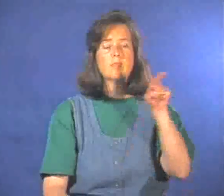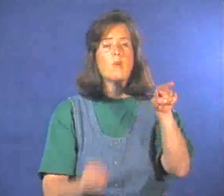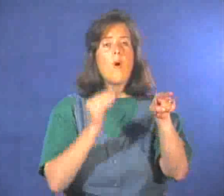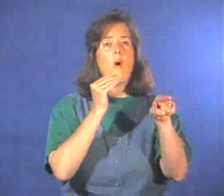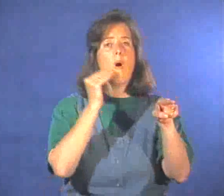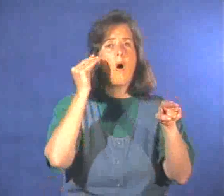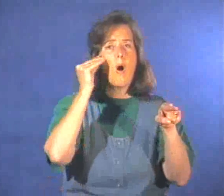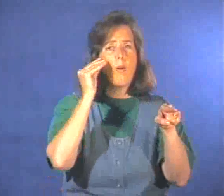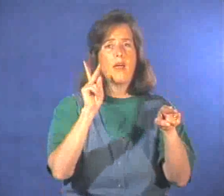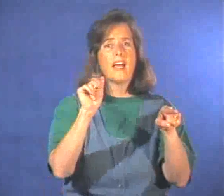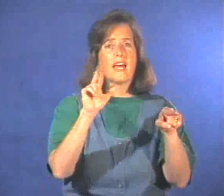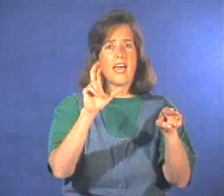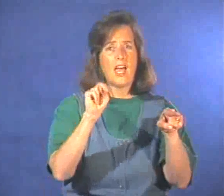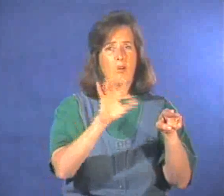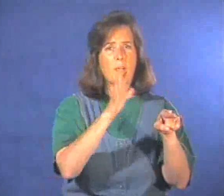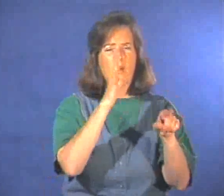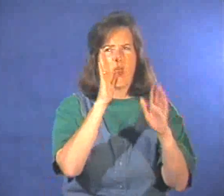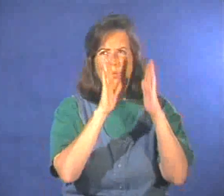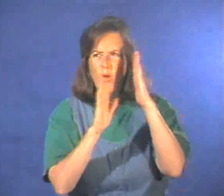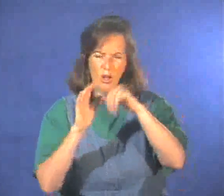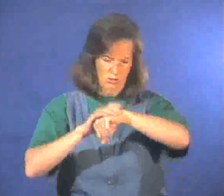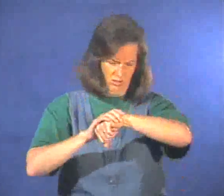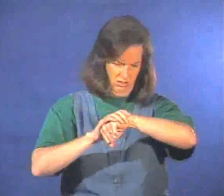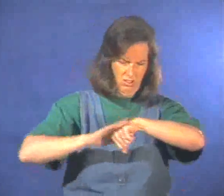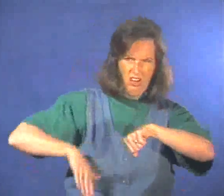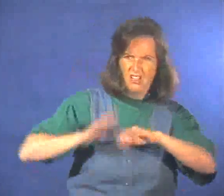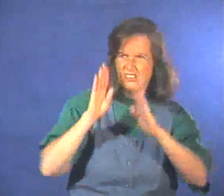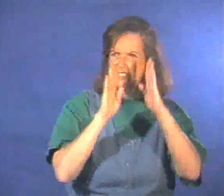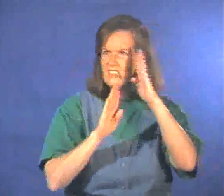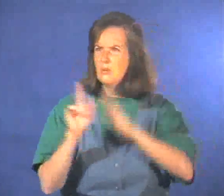At home, Karen's mother starts to worry,